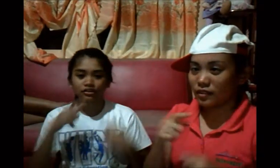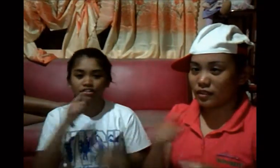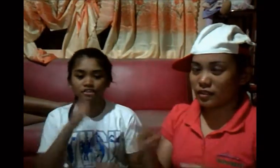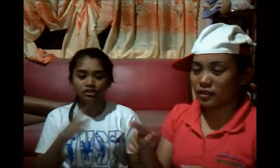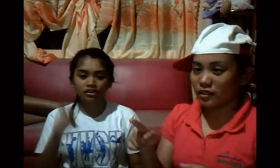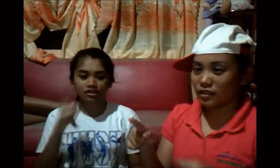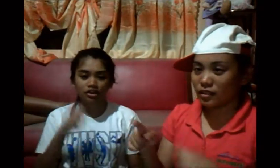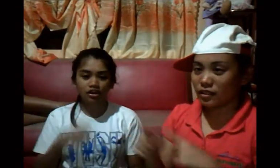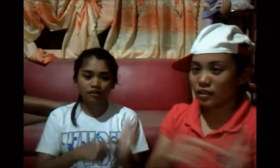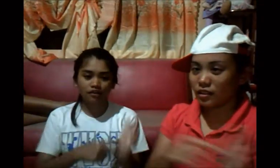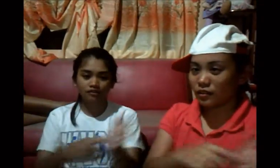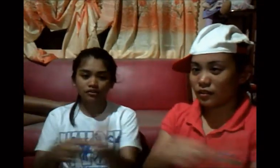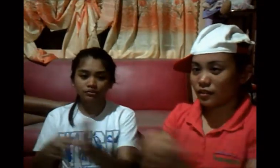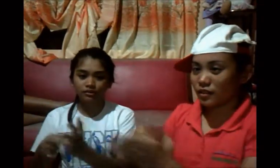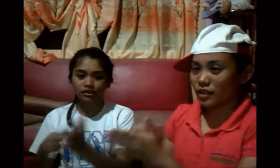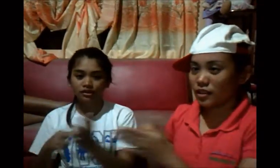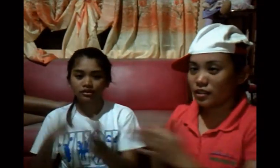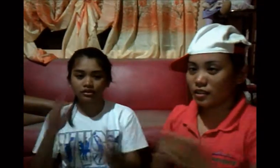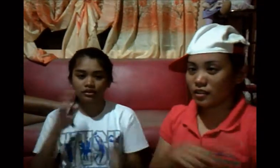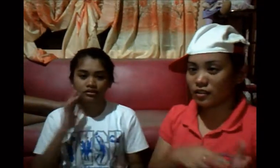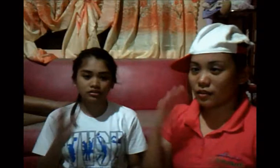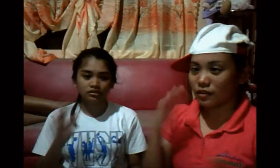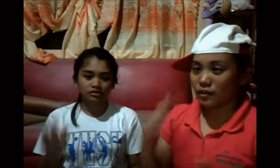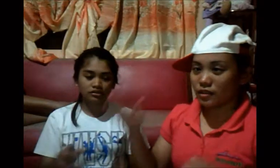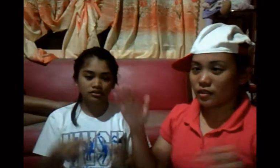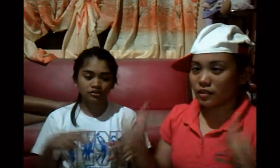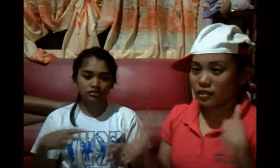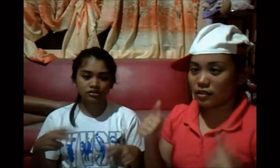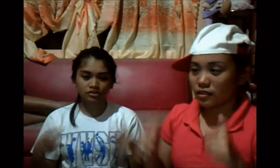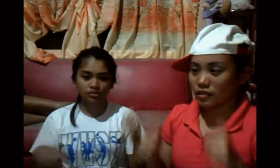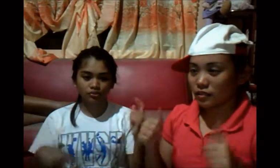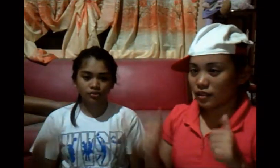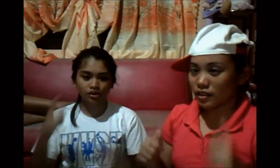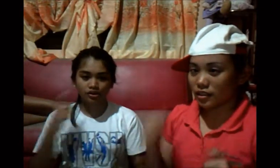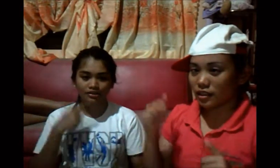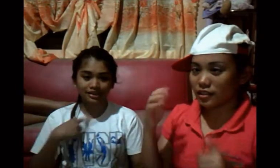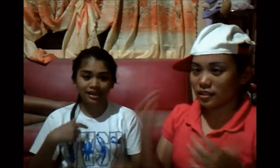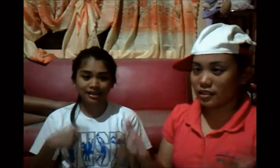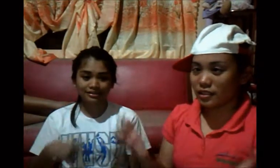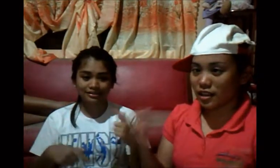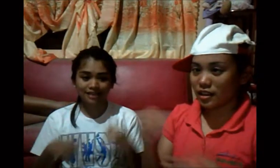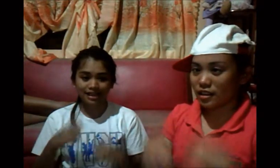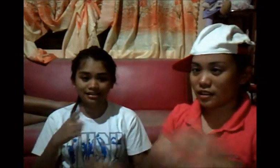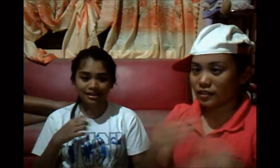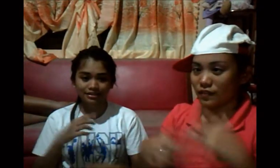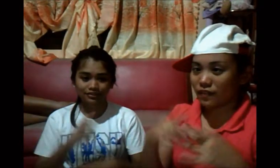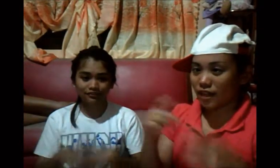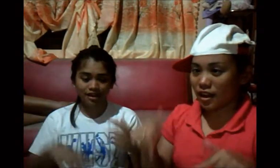of love that we've assessed this world in a sunny sky?